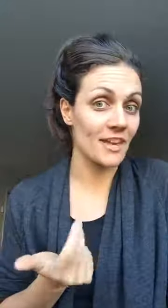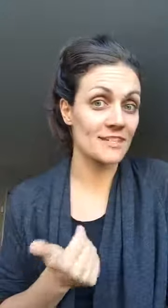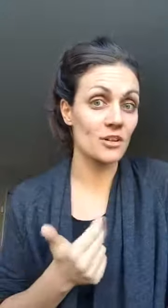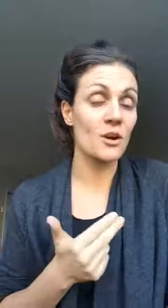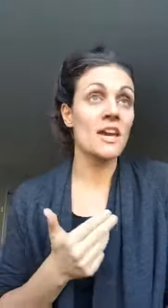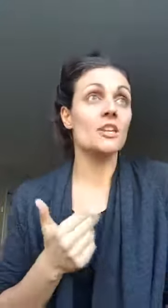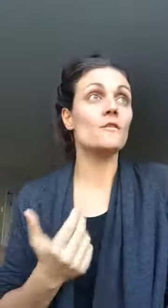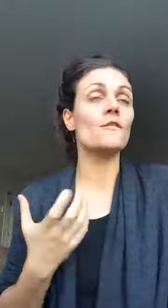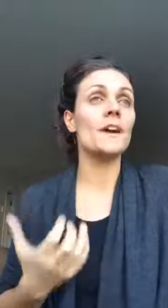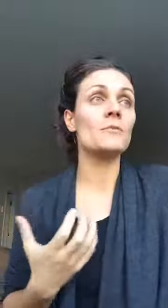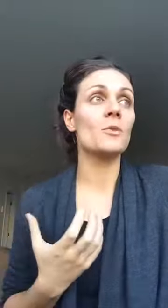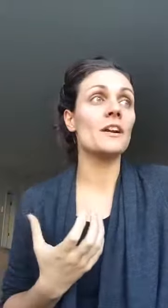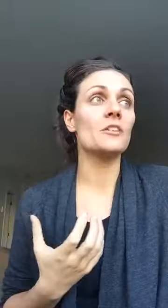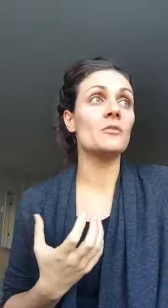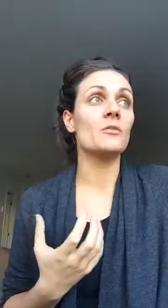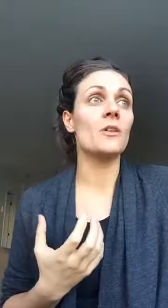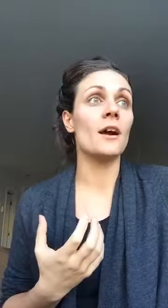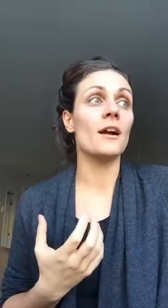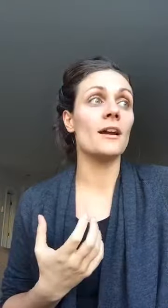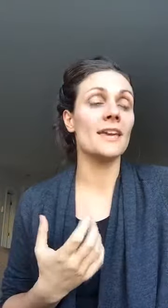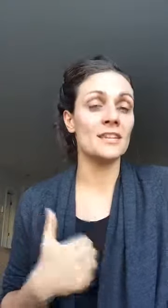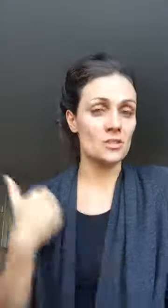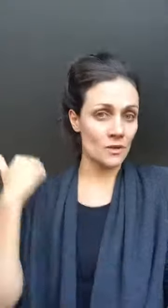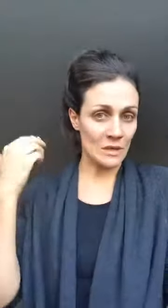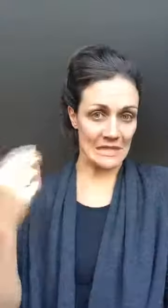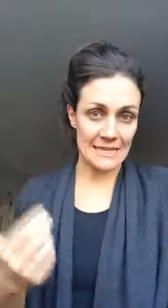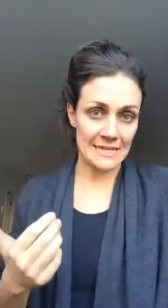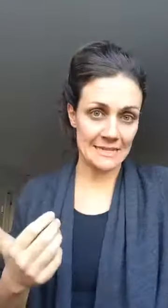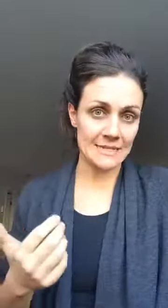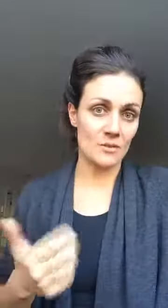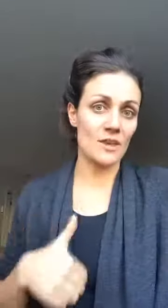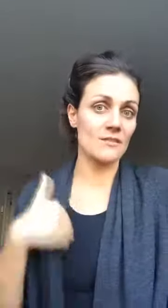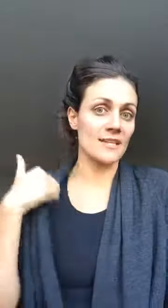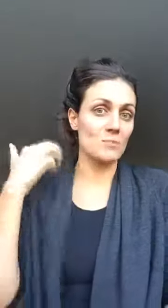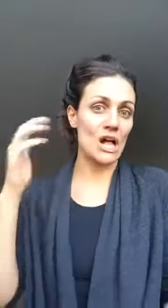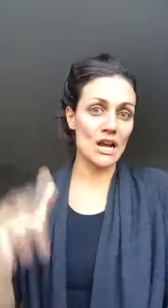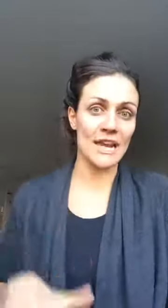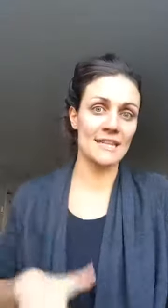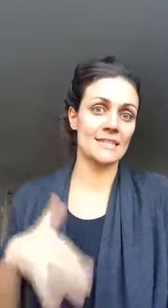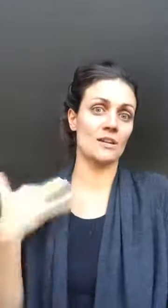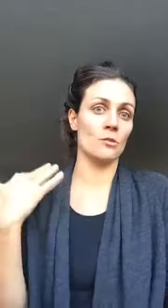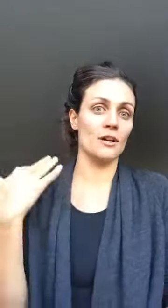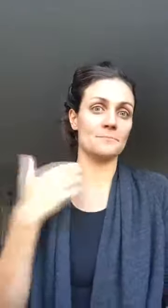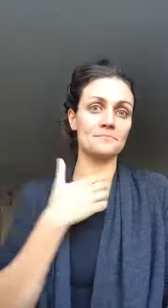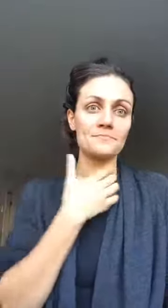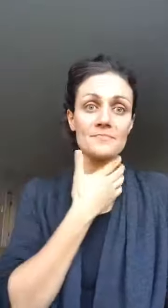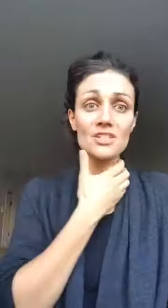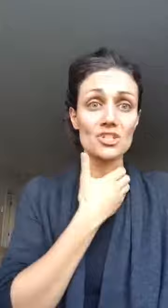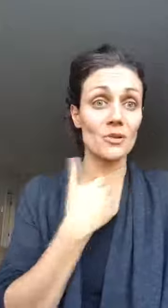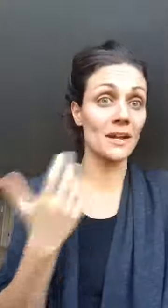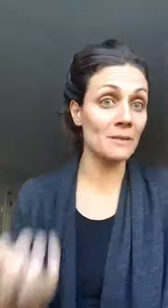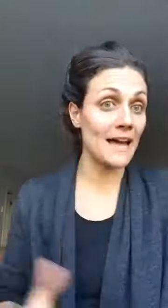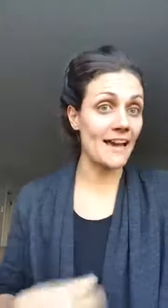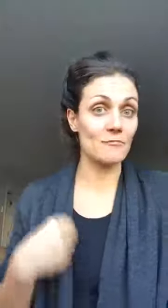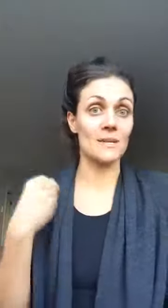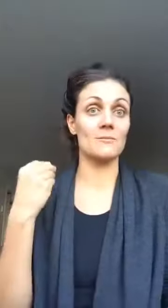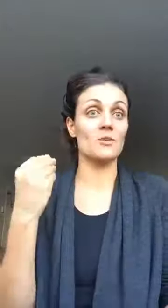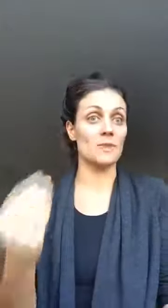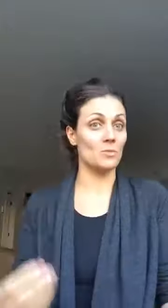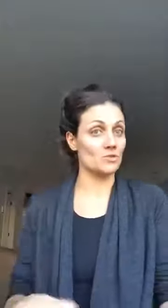so you find where you can do it with ease so whether that's podcasting or showing up live meeting with people doing